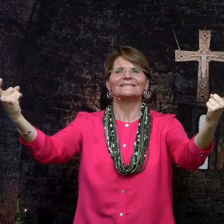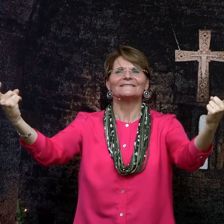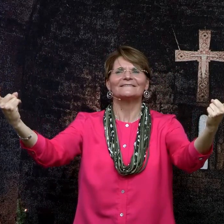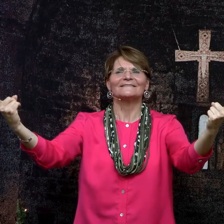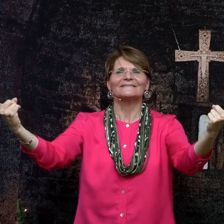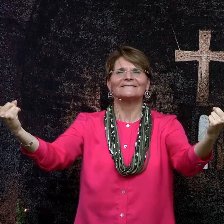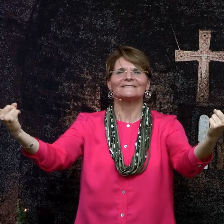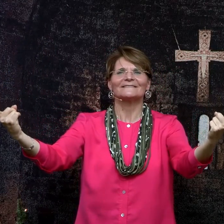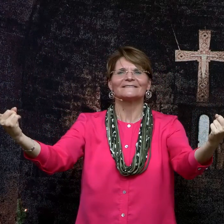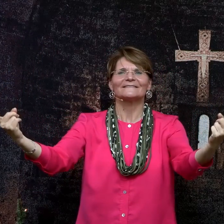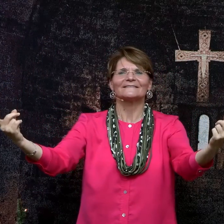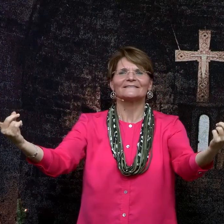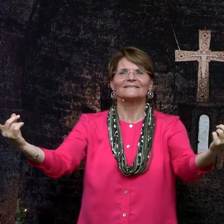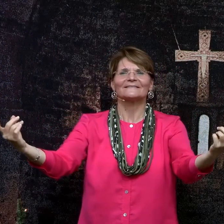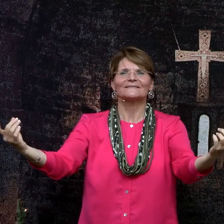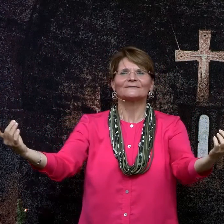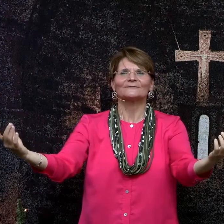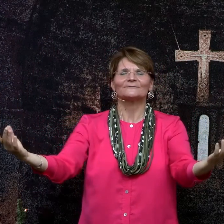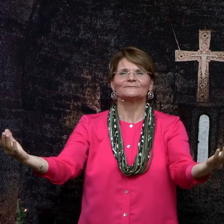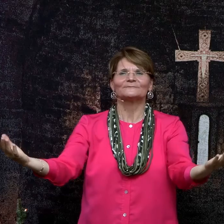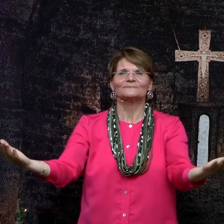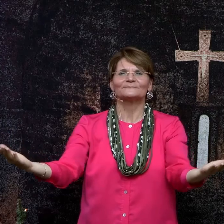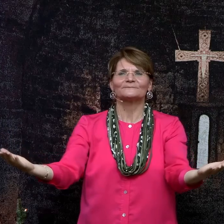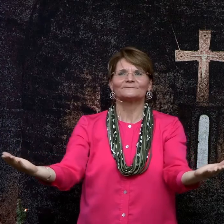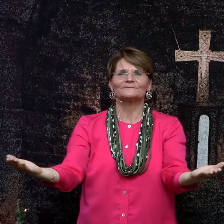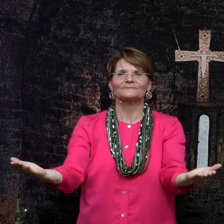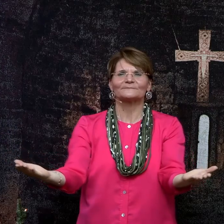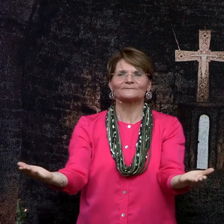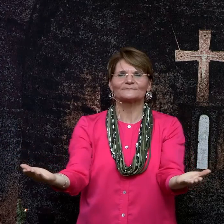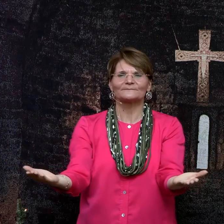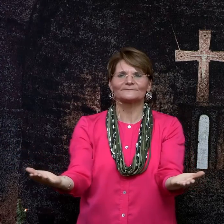I'll I'll be